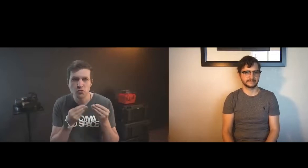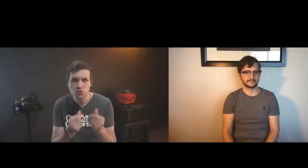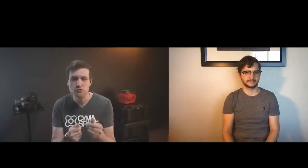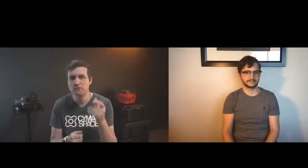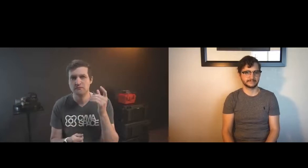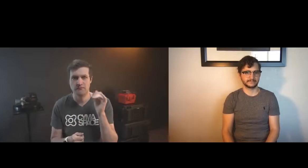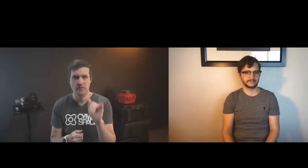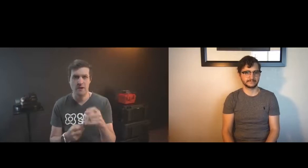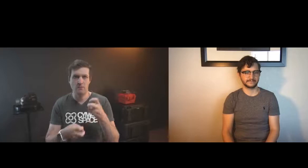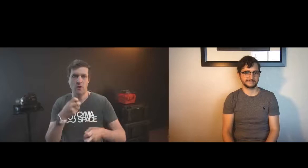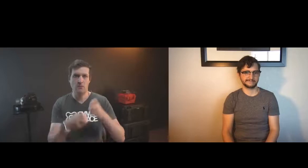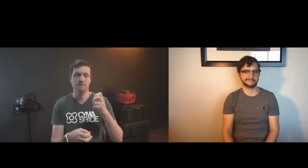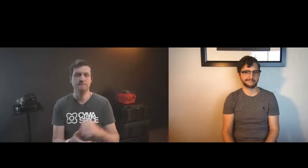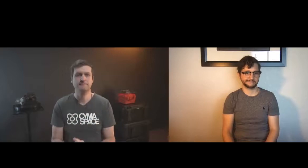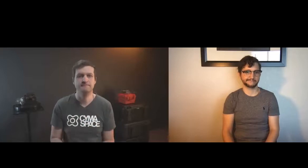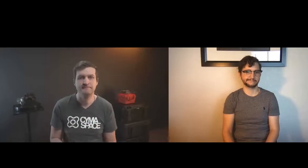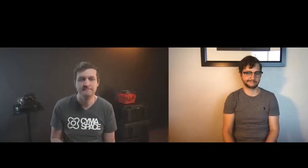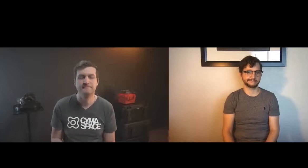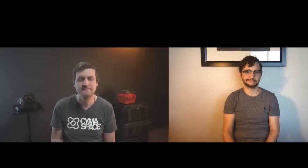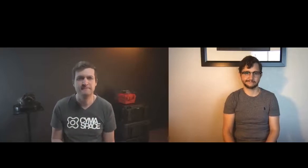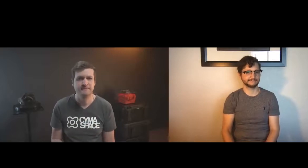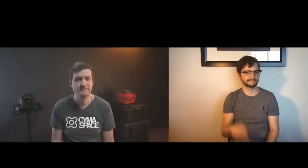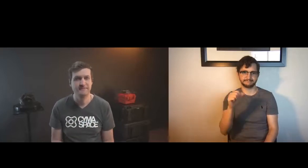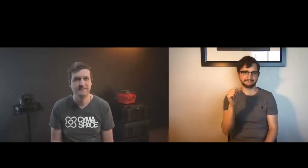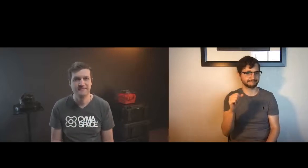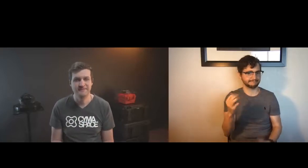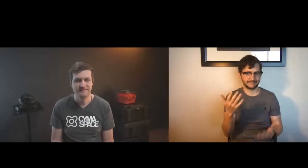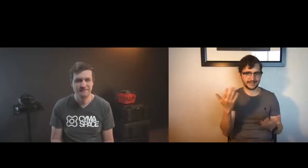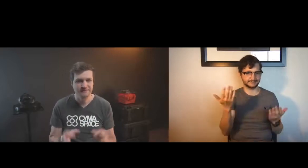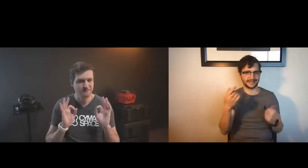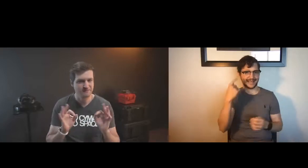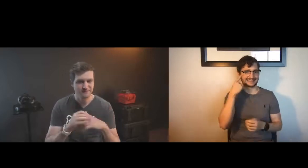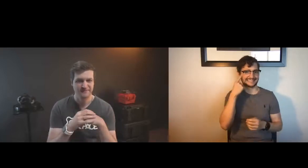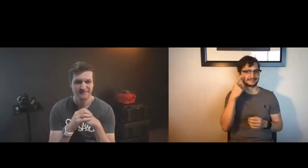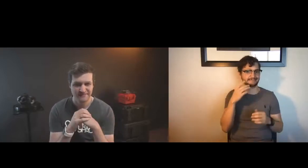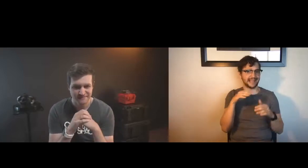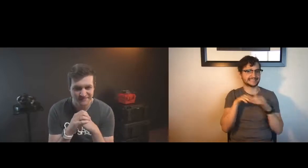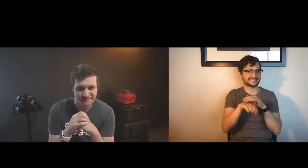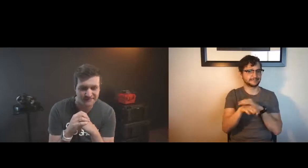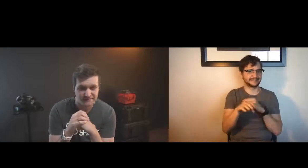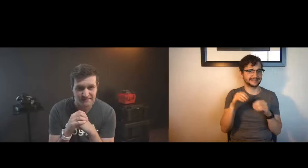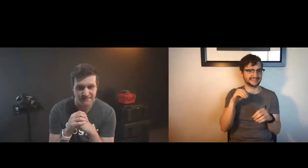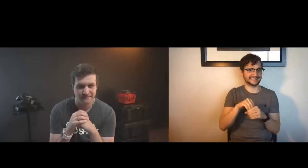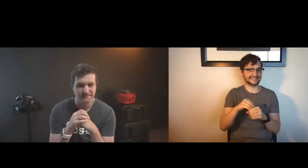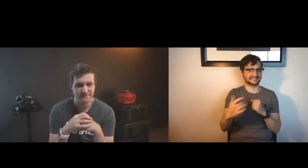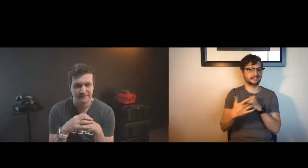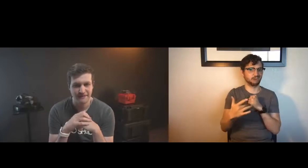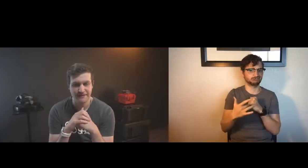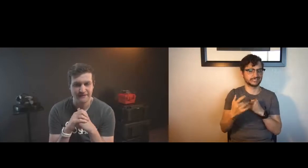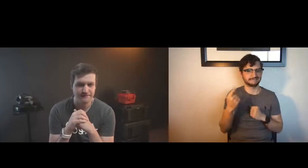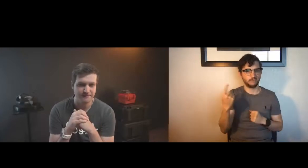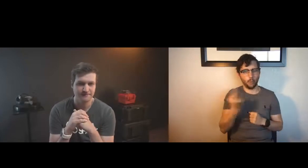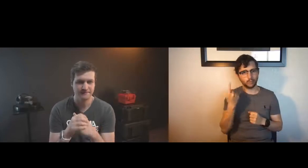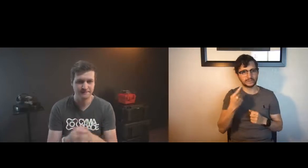on how to improve that technology and also provide solutions for that problem definitely i think